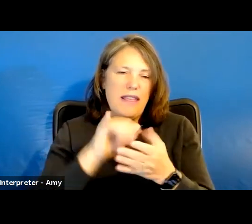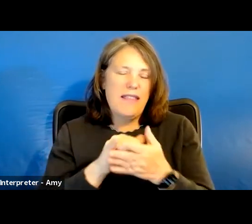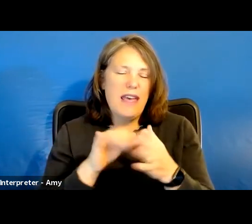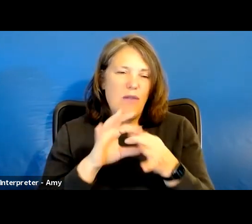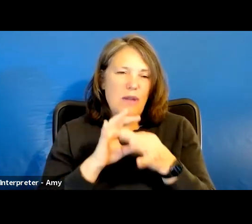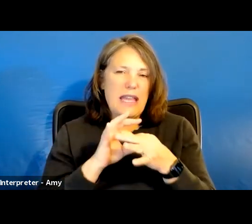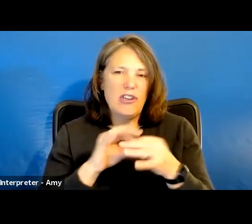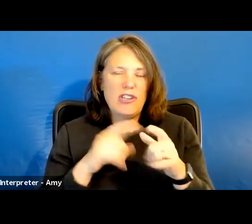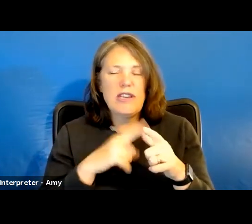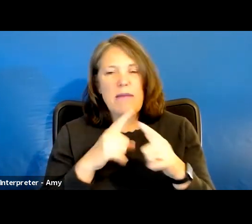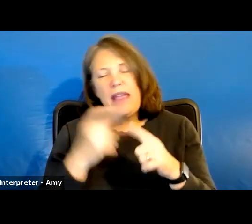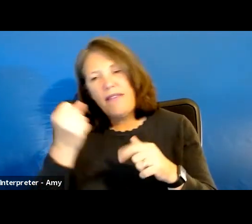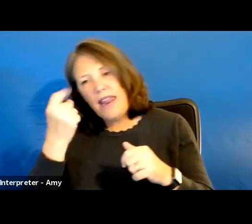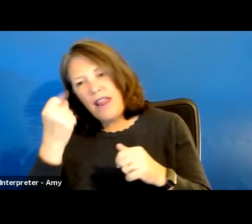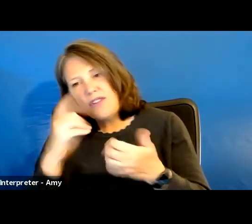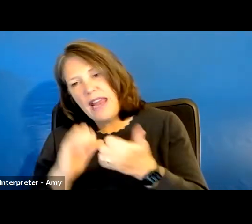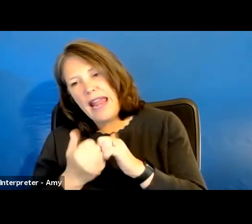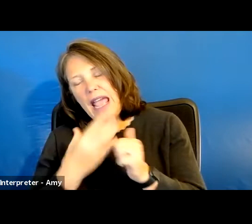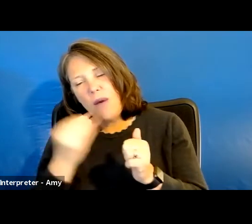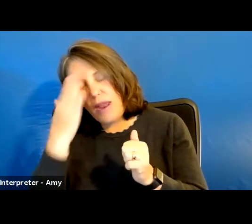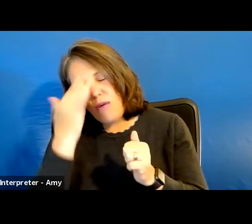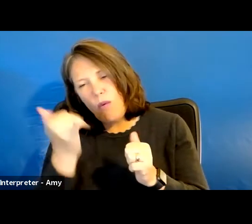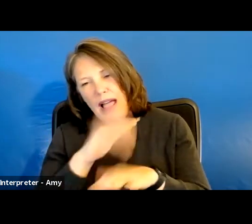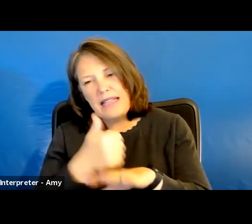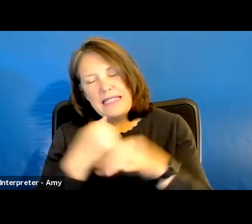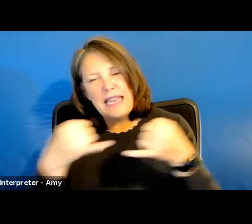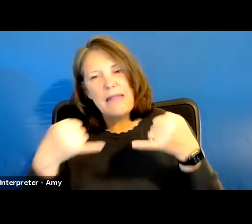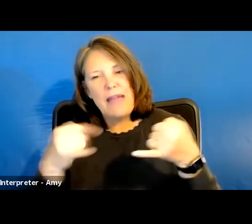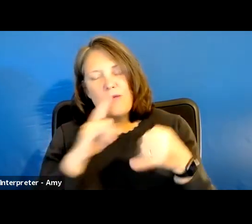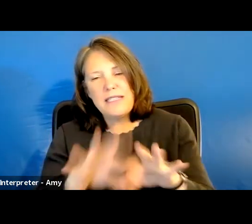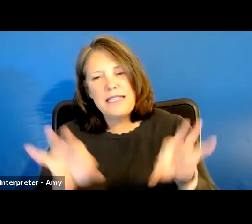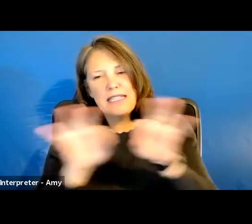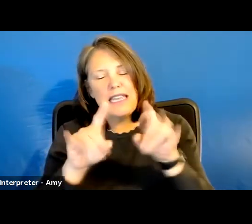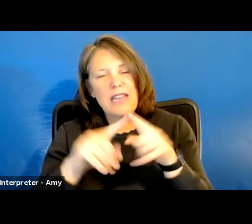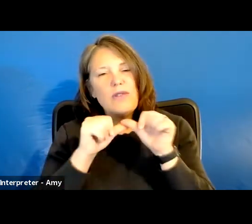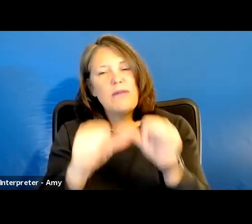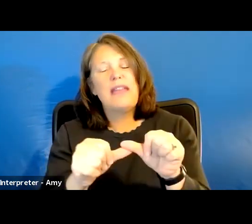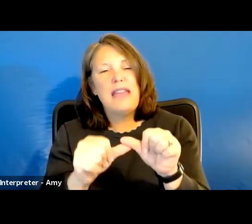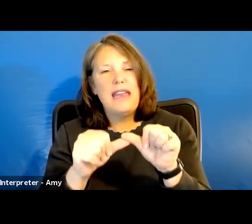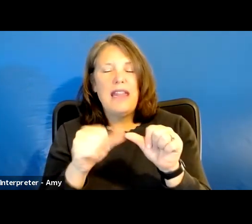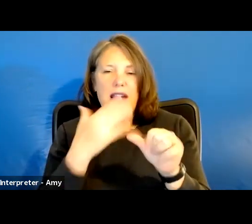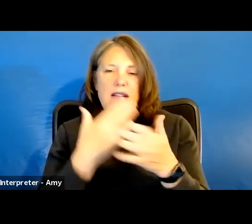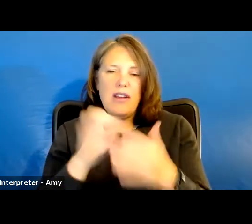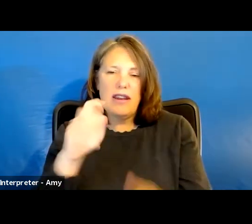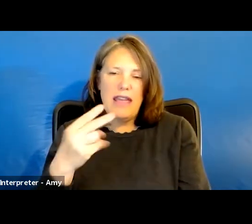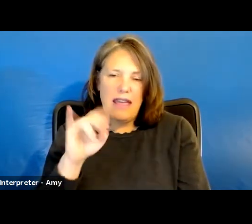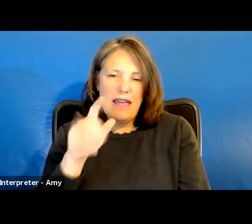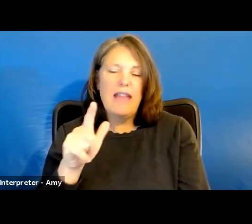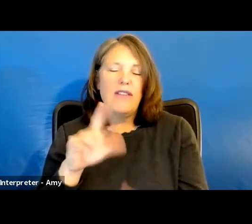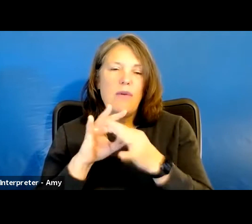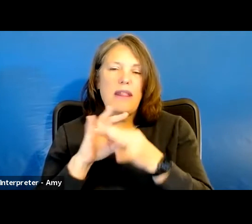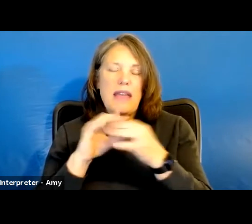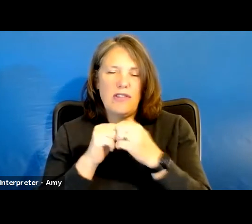and then understanding how and why setting boundaries is key to maintaining an ethical relationship with participants.